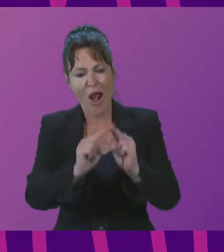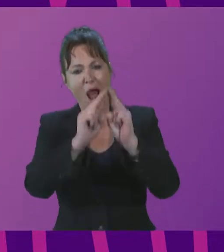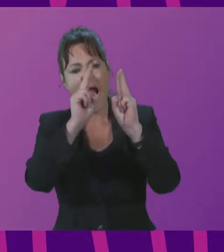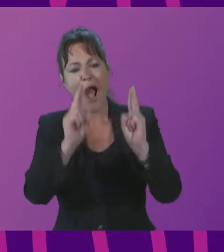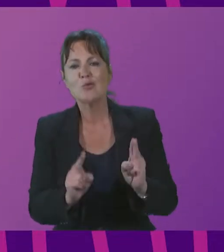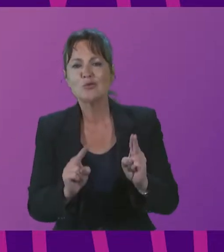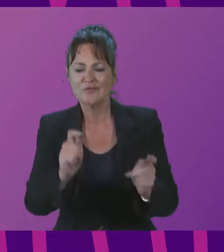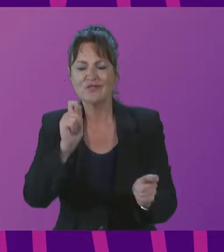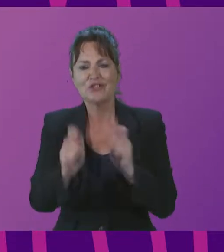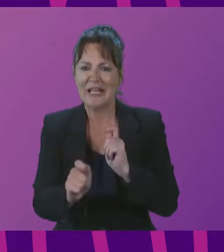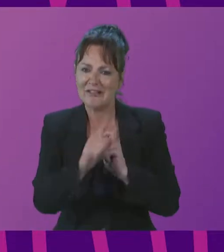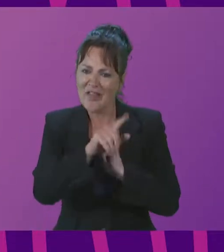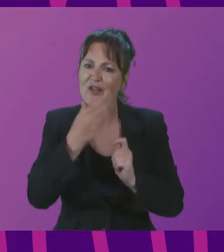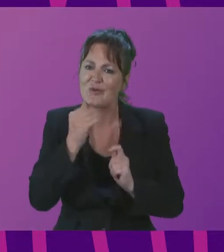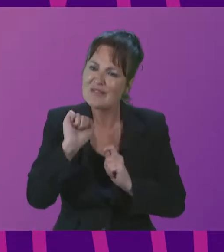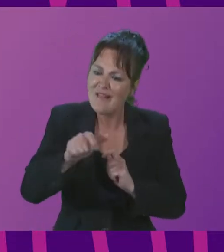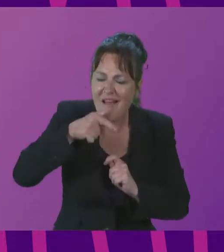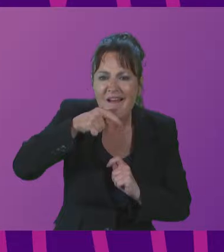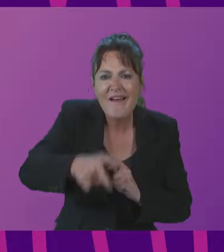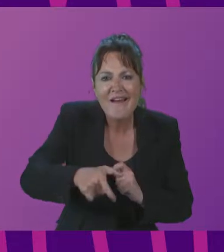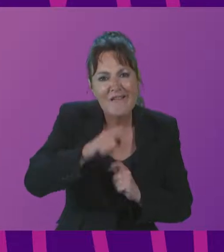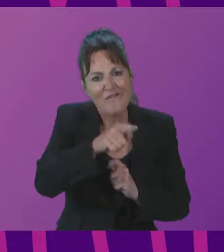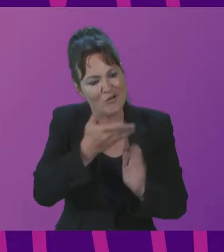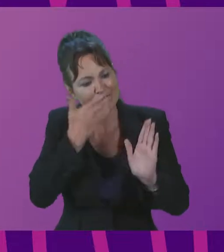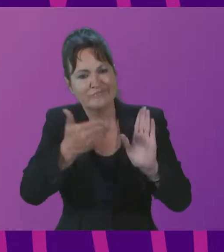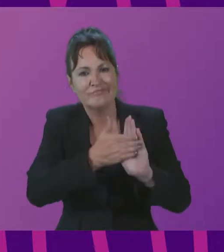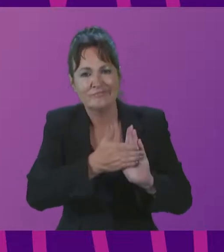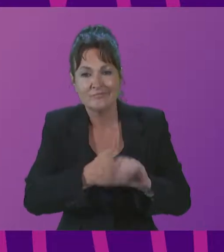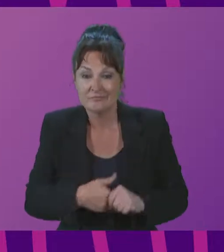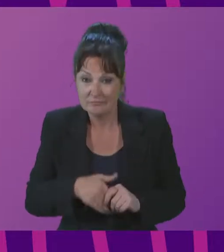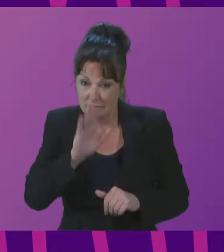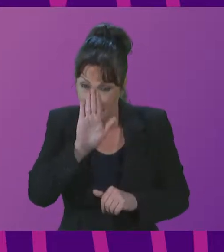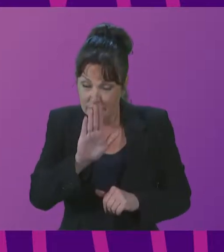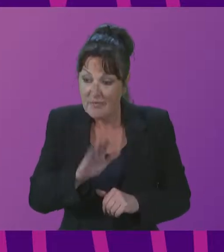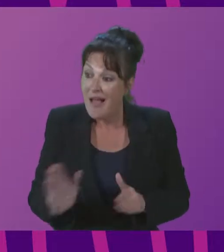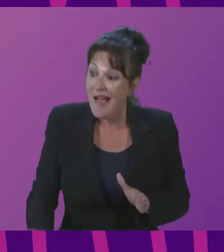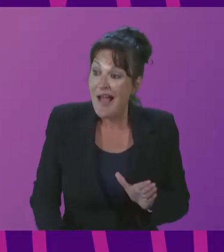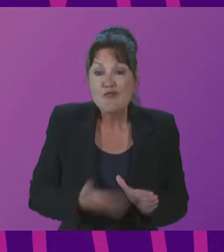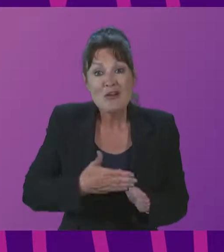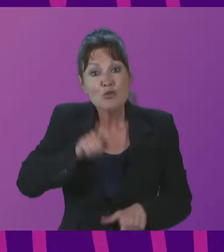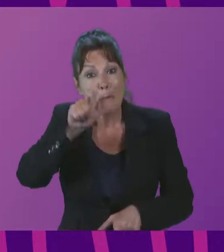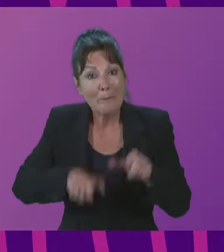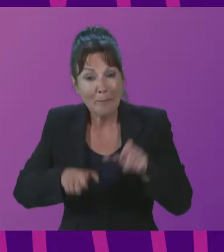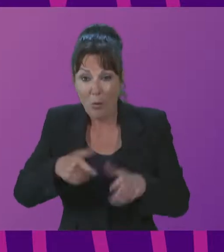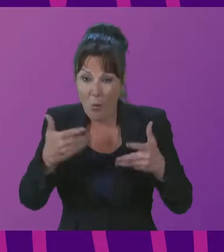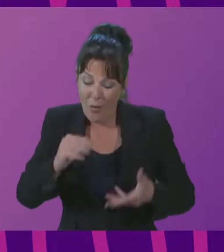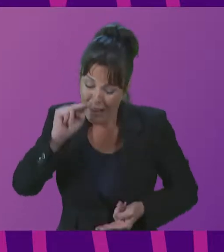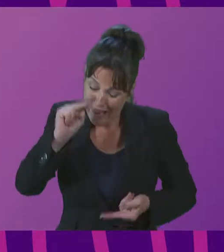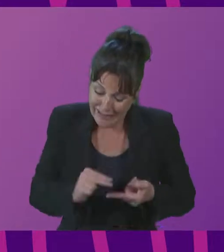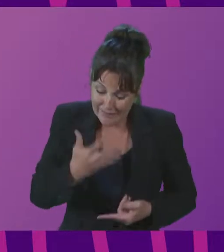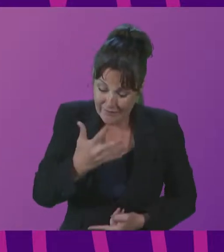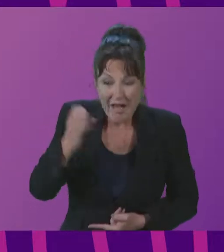Transformation. Indigenous peoples are less than 5% of the world's population,